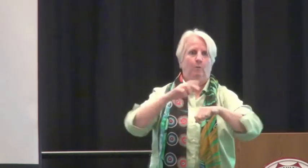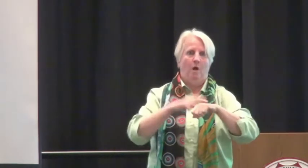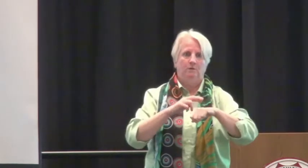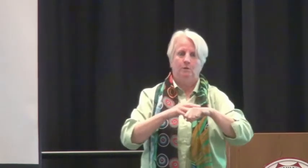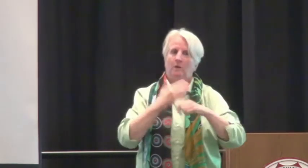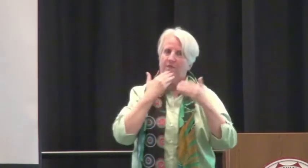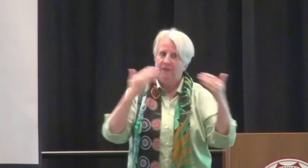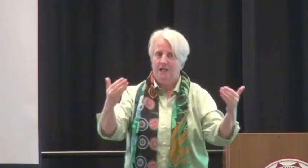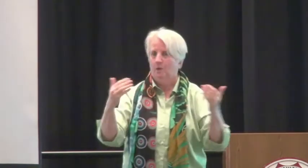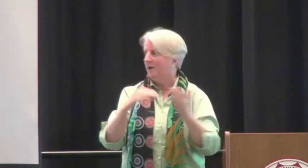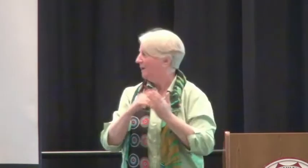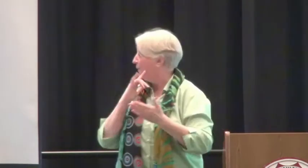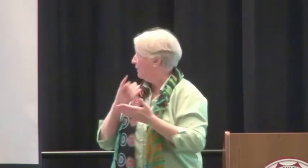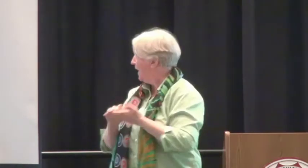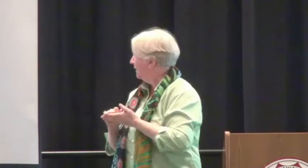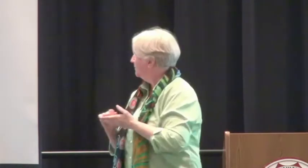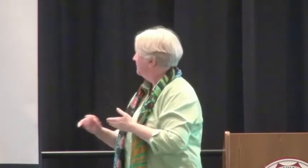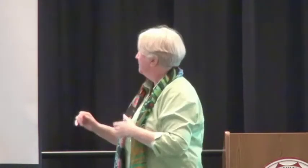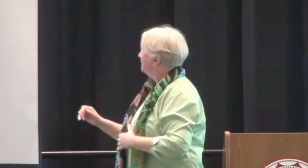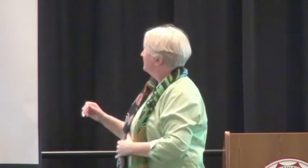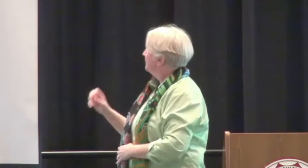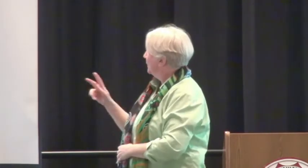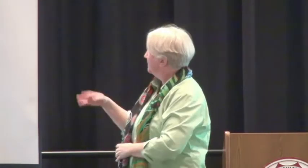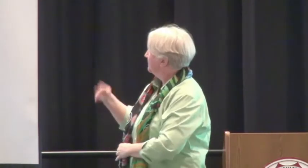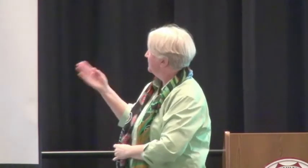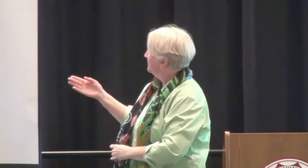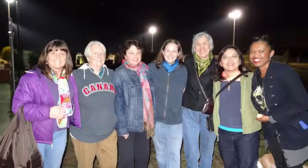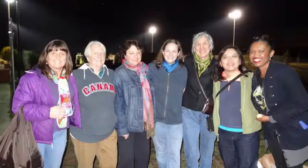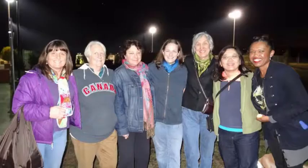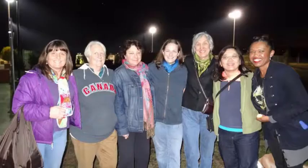and that you have come to support all of us. We'll be